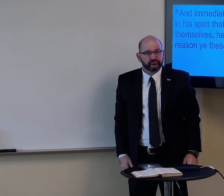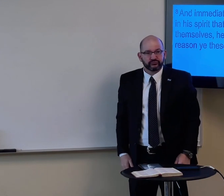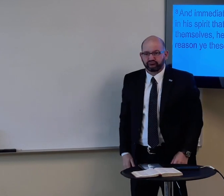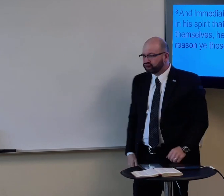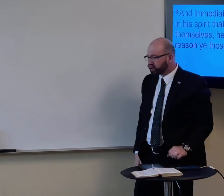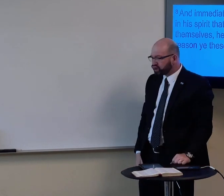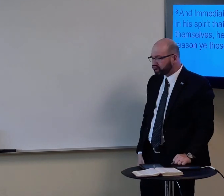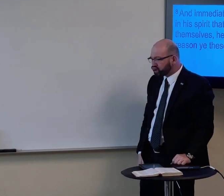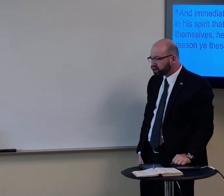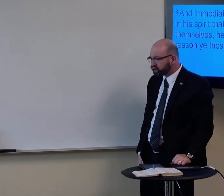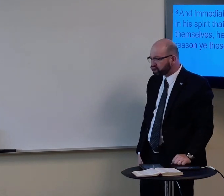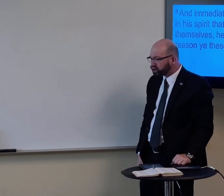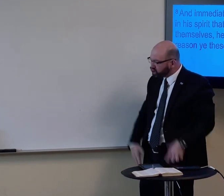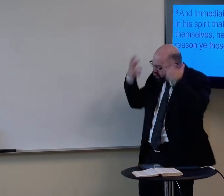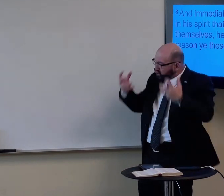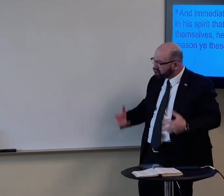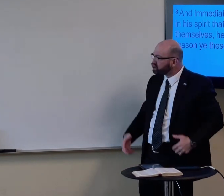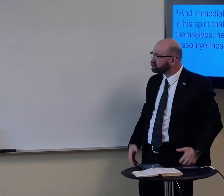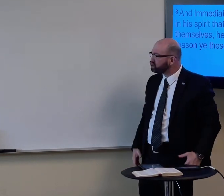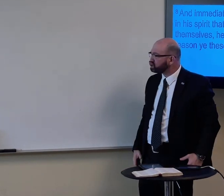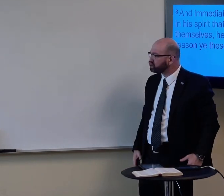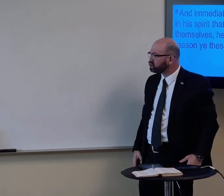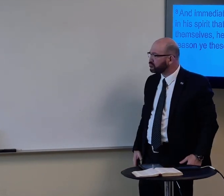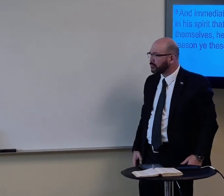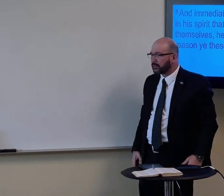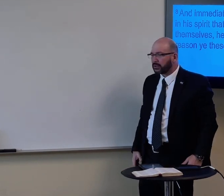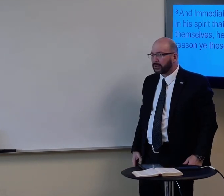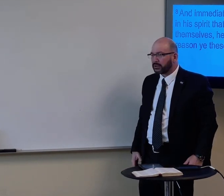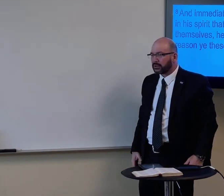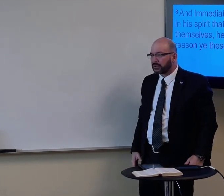But that's not usually the way it happens. Usually they just get mad.